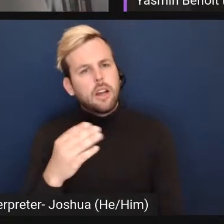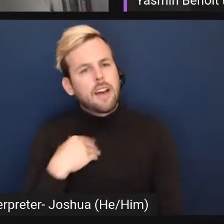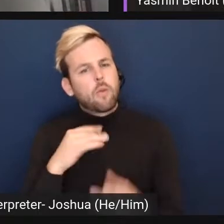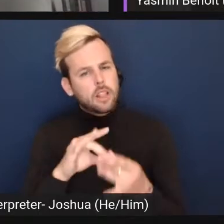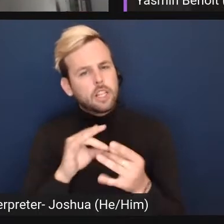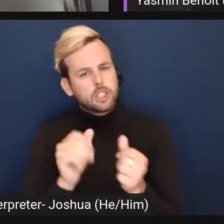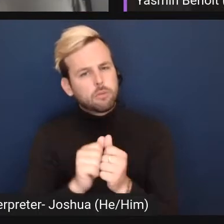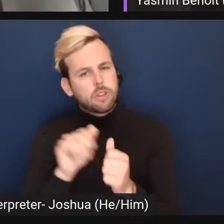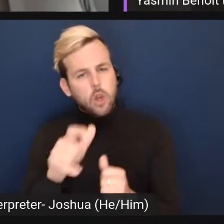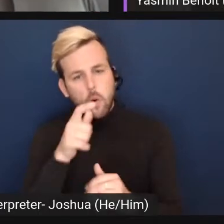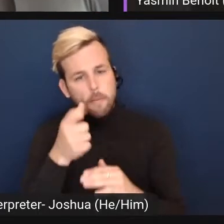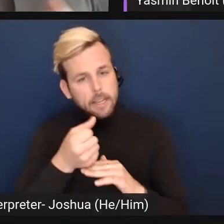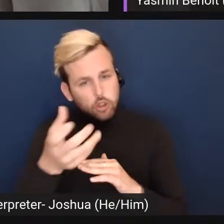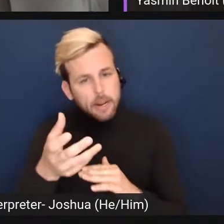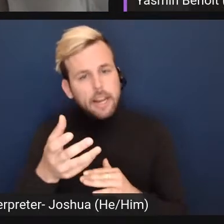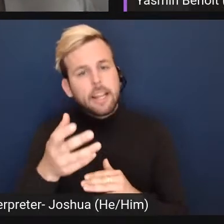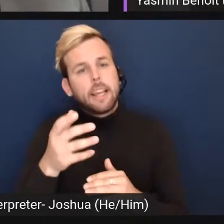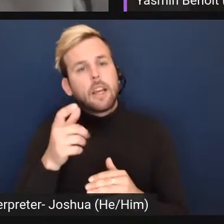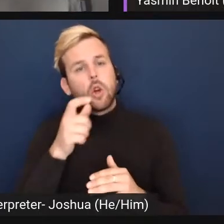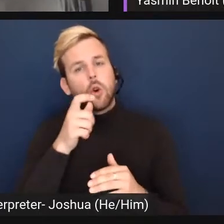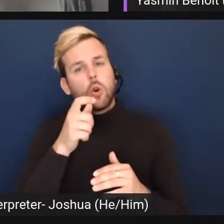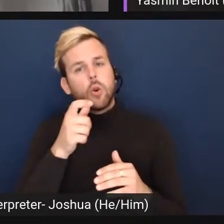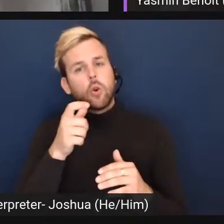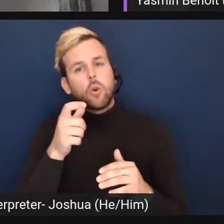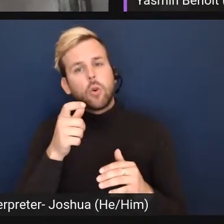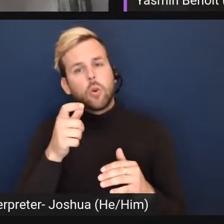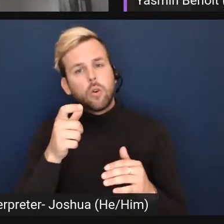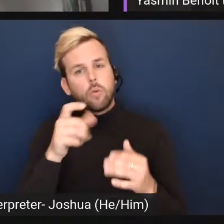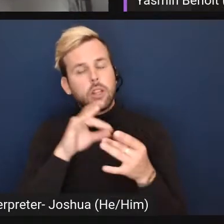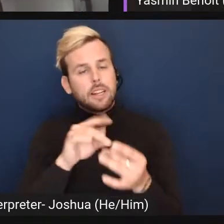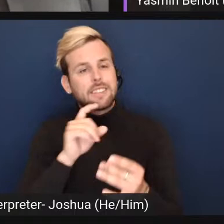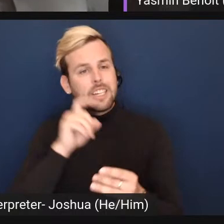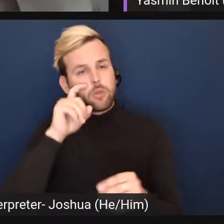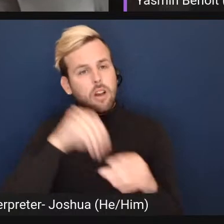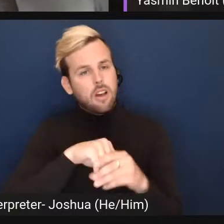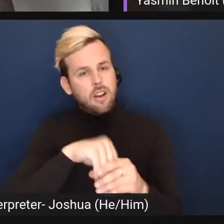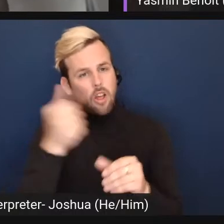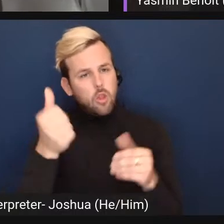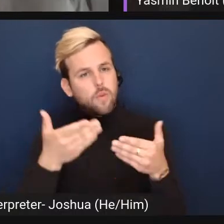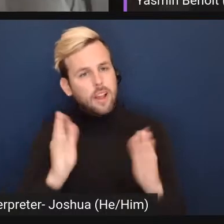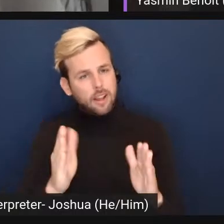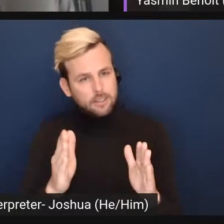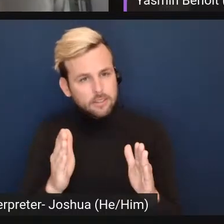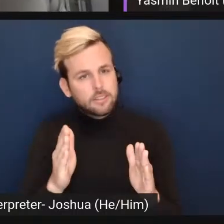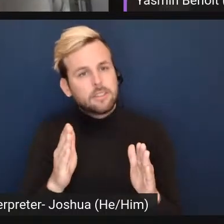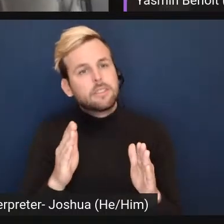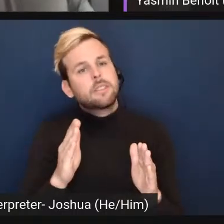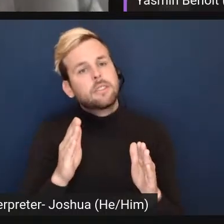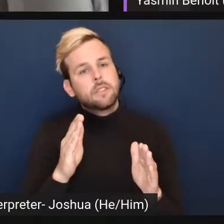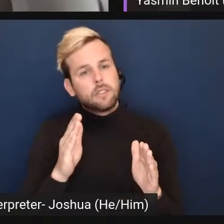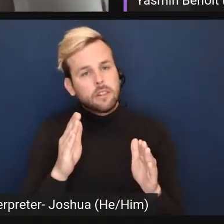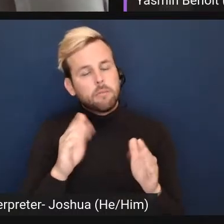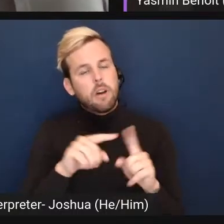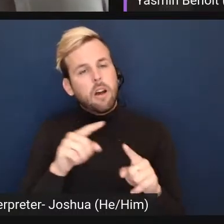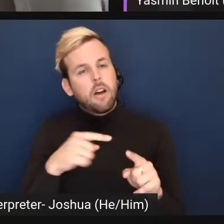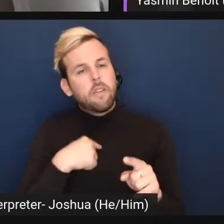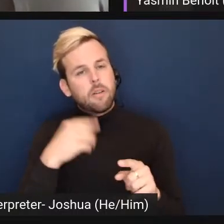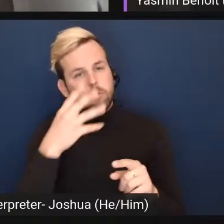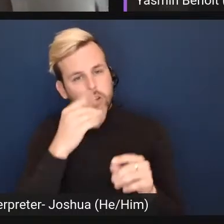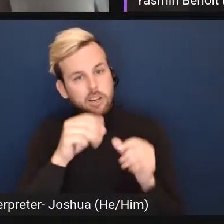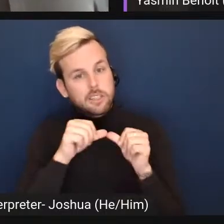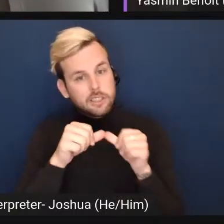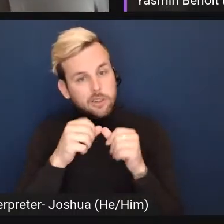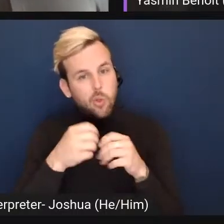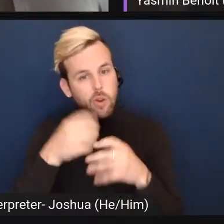there were aces who masturbated um there were aces who related to sexuality in other ways but there was a pretty consistent thread